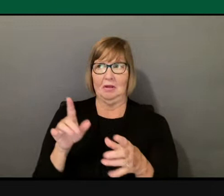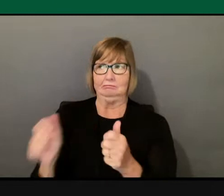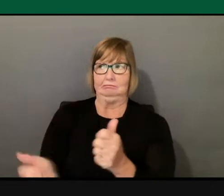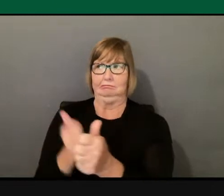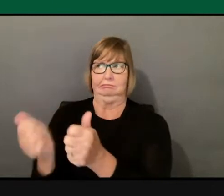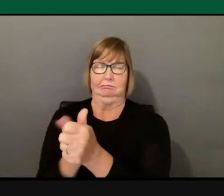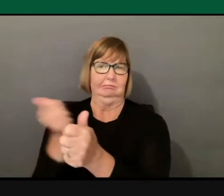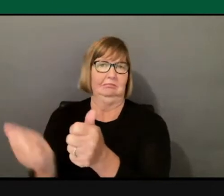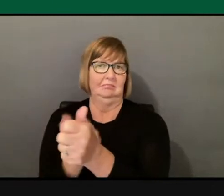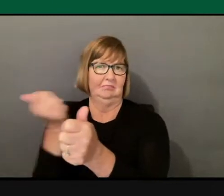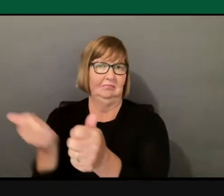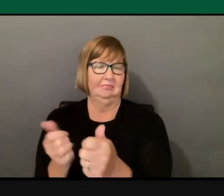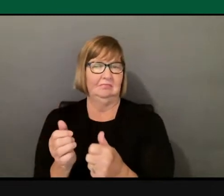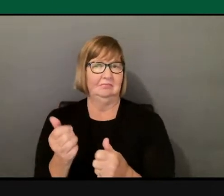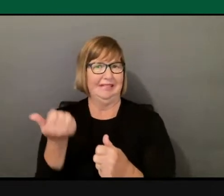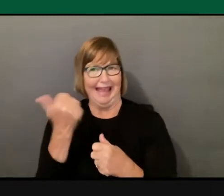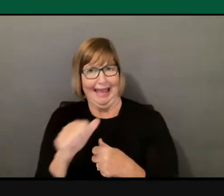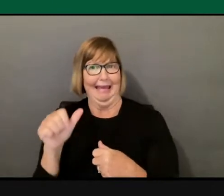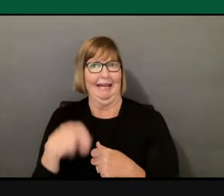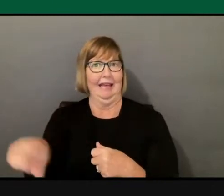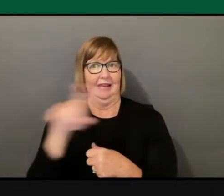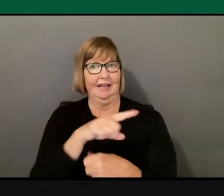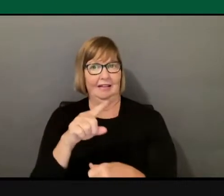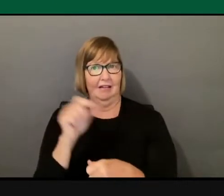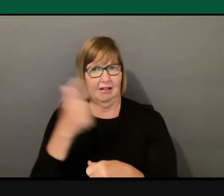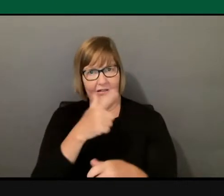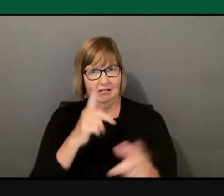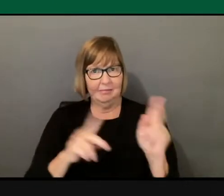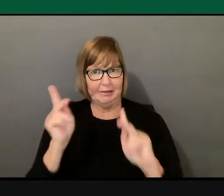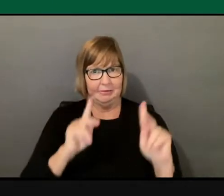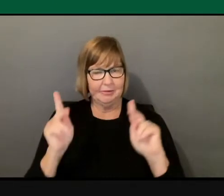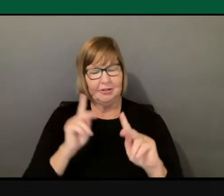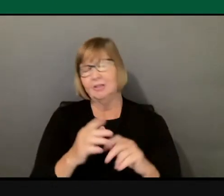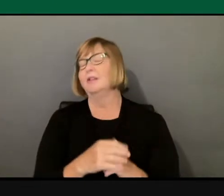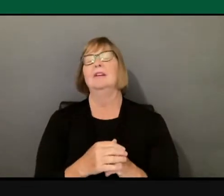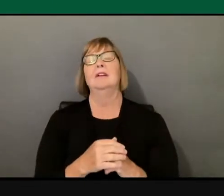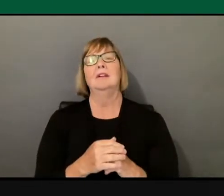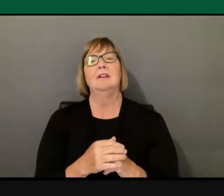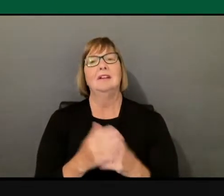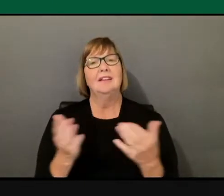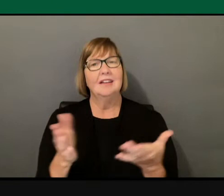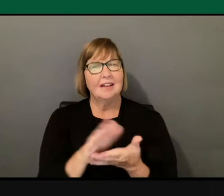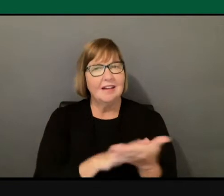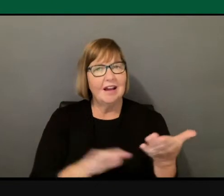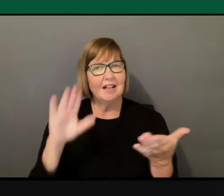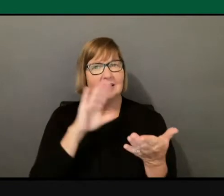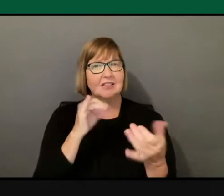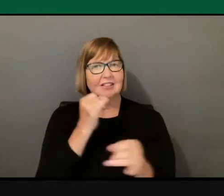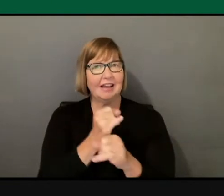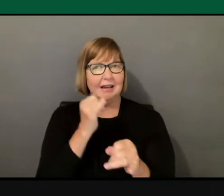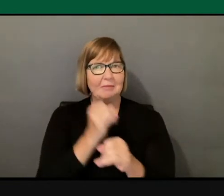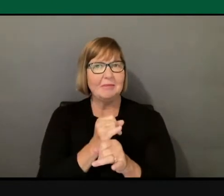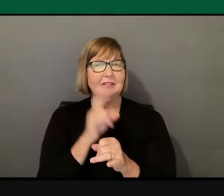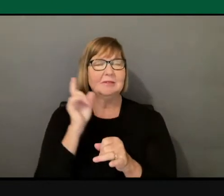college campuses are supposed to be places where the free expression of ideas is not